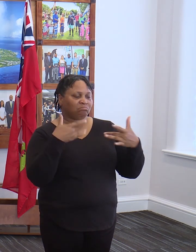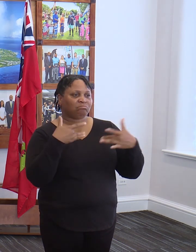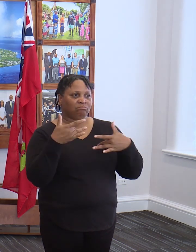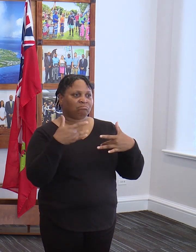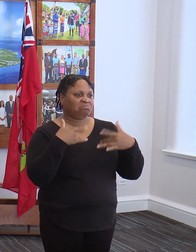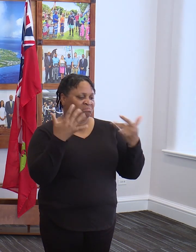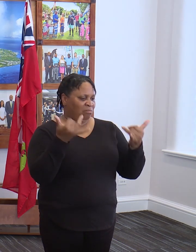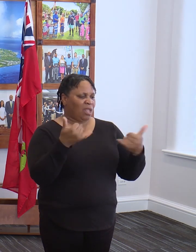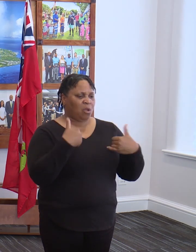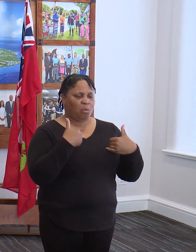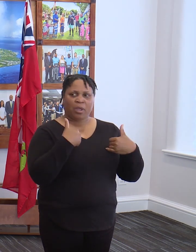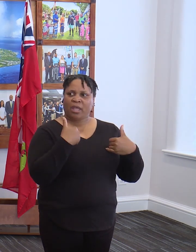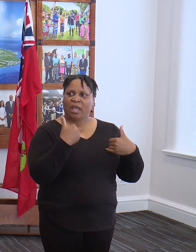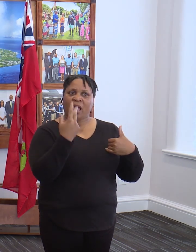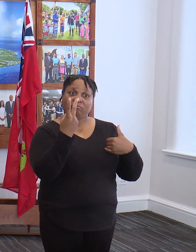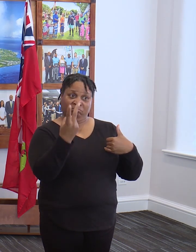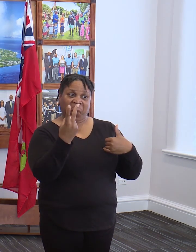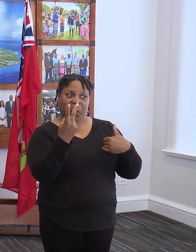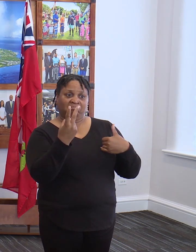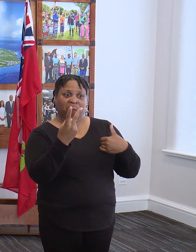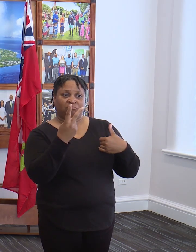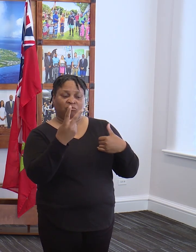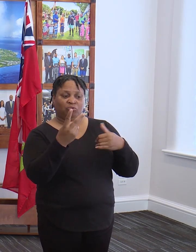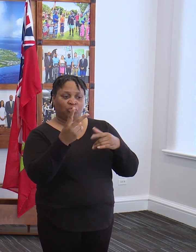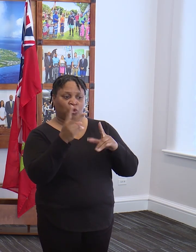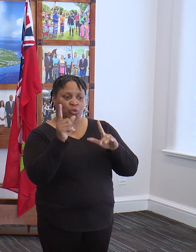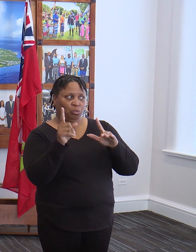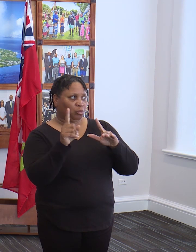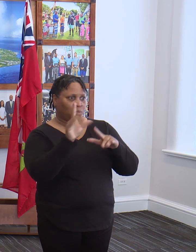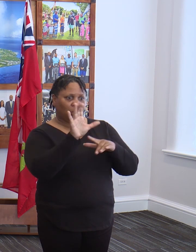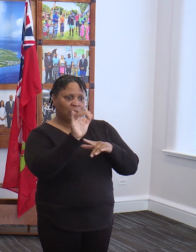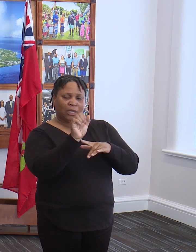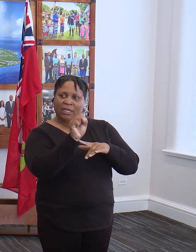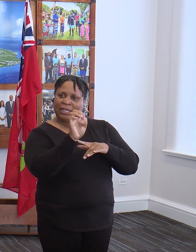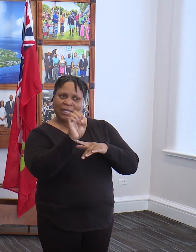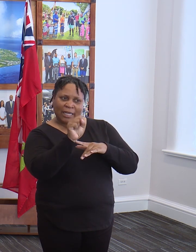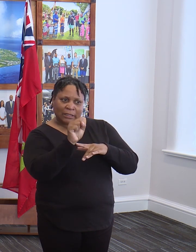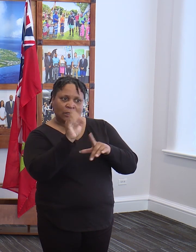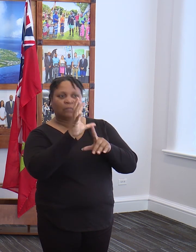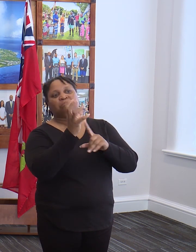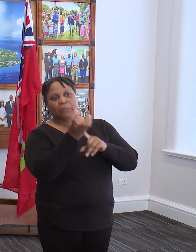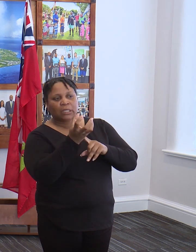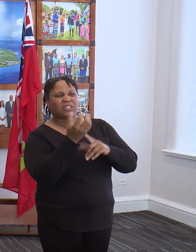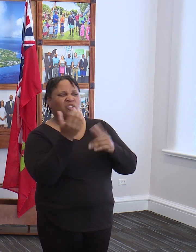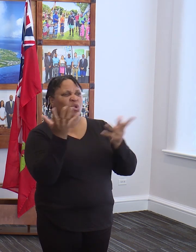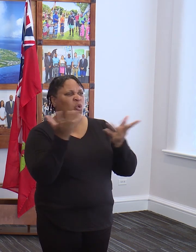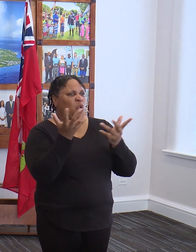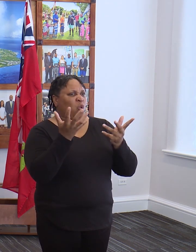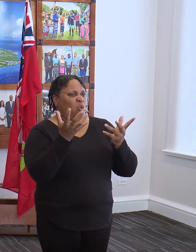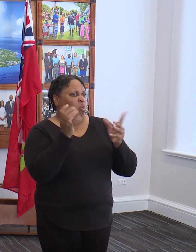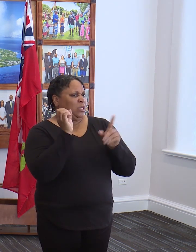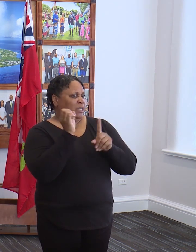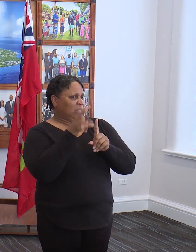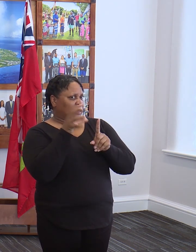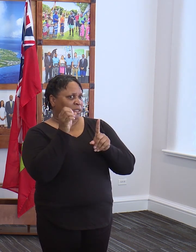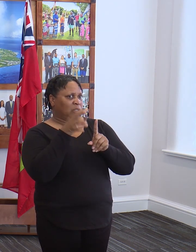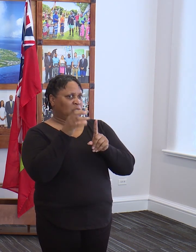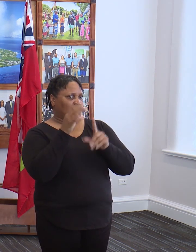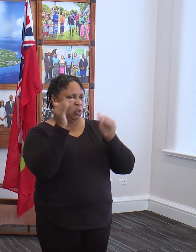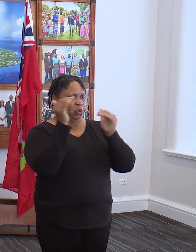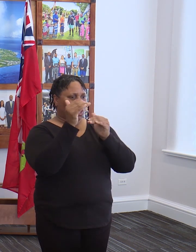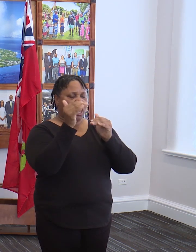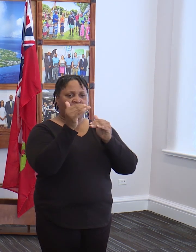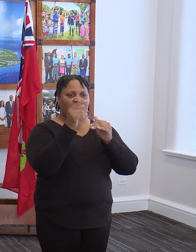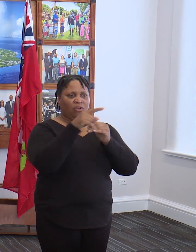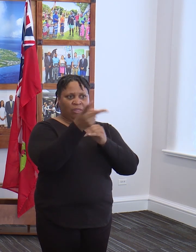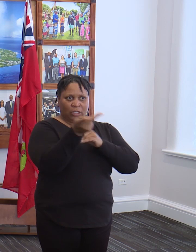so we do have to confirm cases. What is the exposure level that they have presented as a